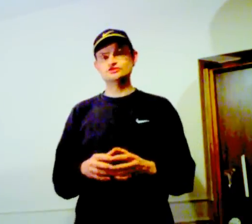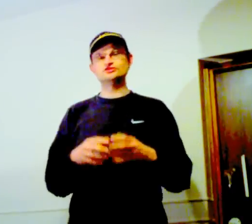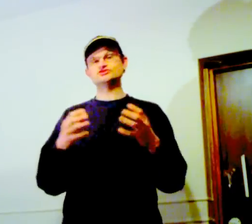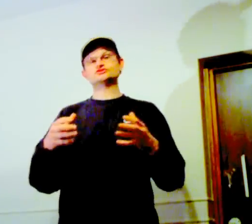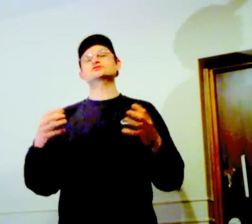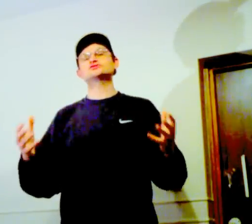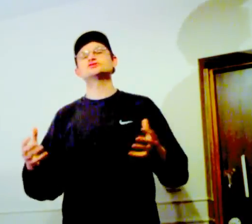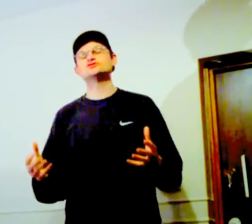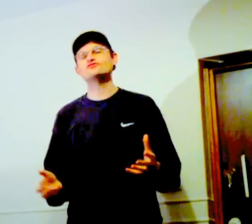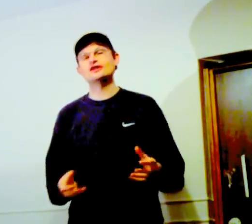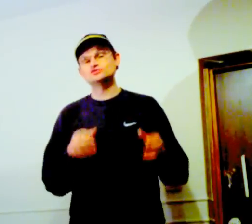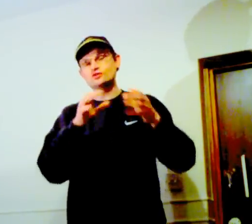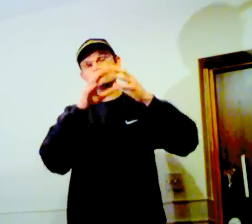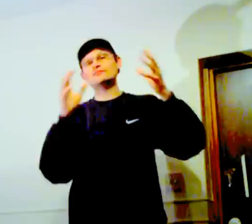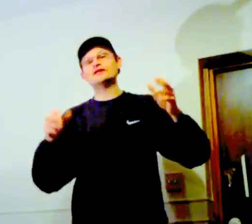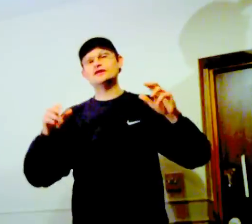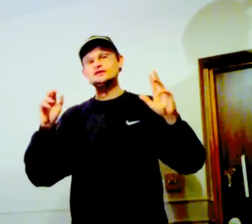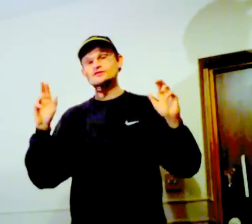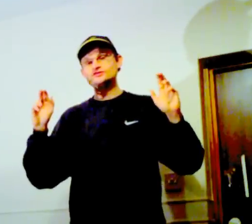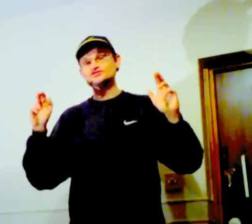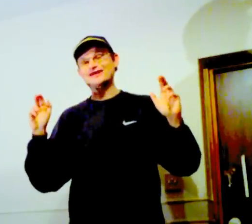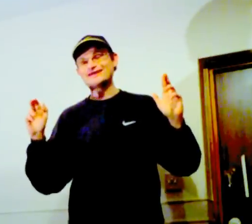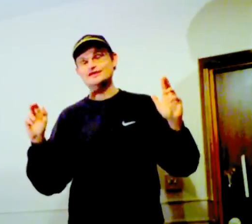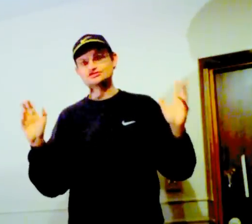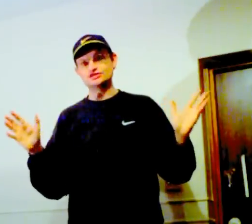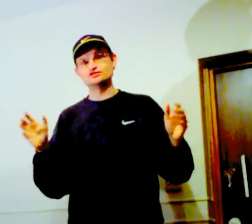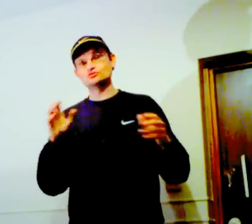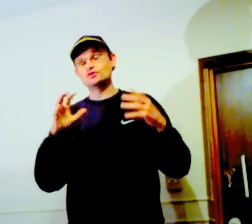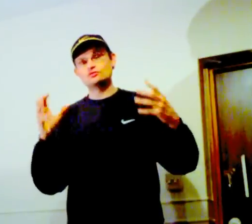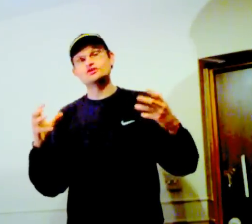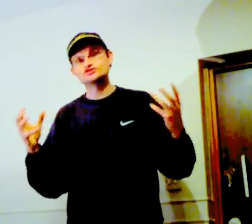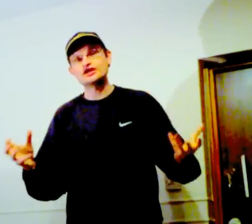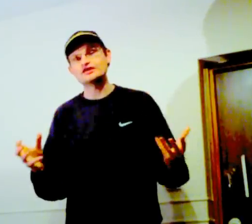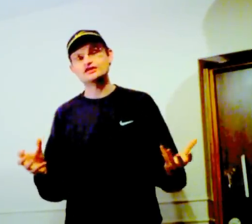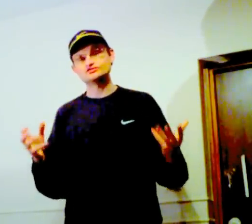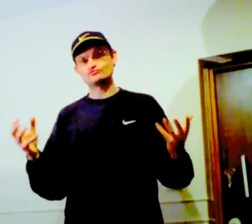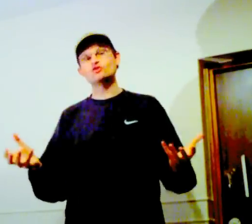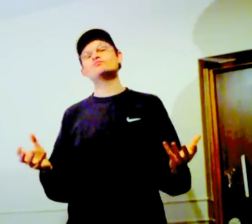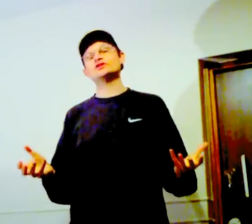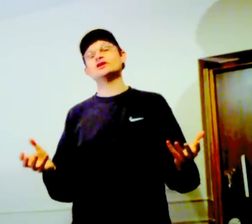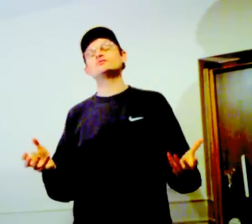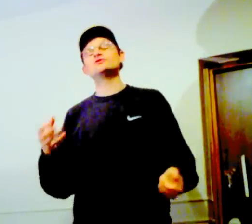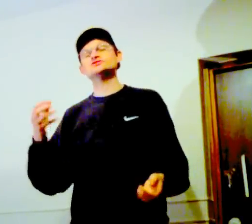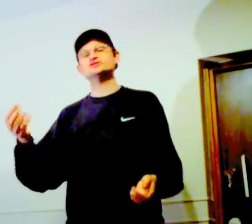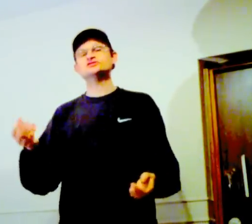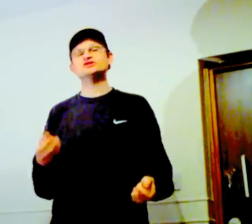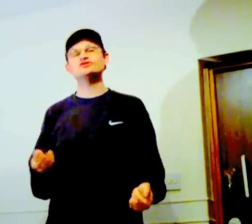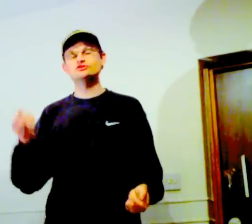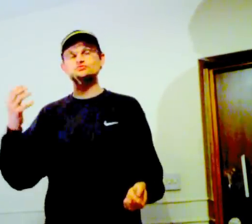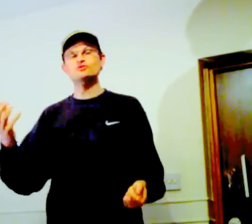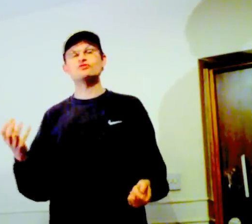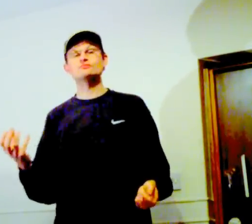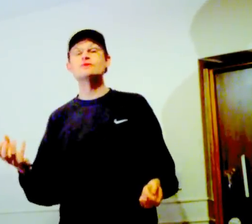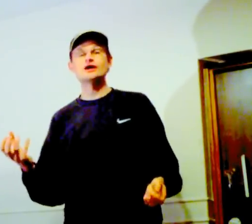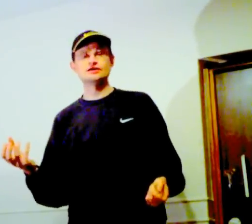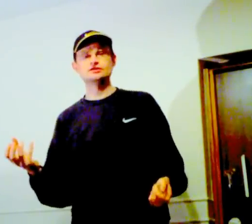This is just a fact. It's one of the many psychic skills. The word psychic is appropriate here because essentially it deals with the mind,